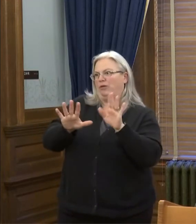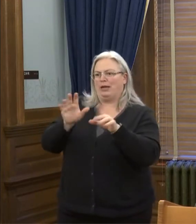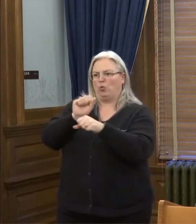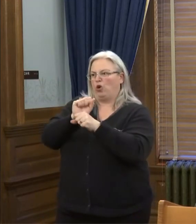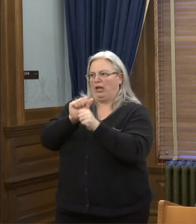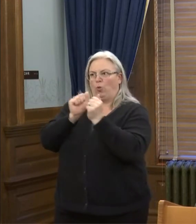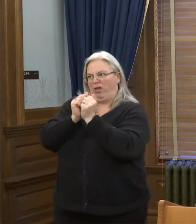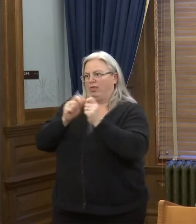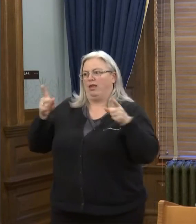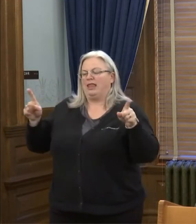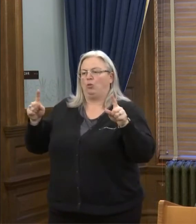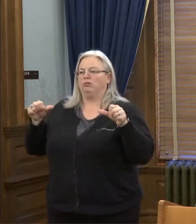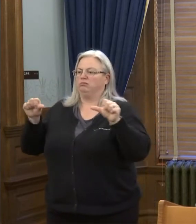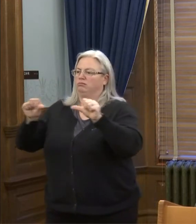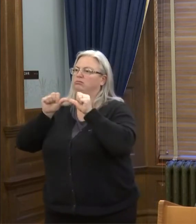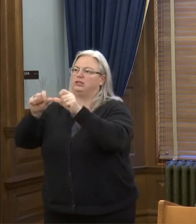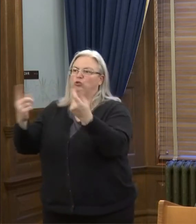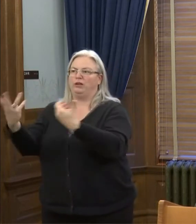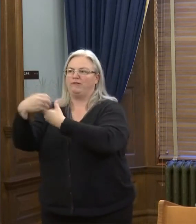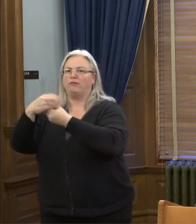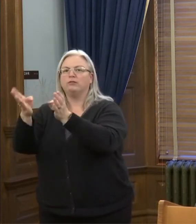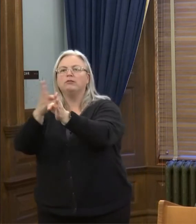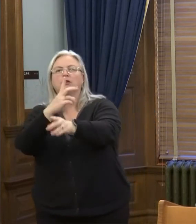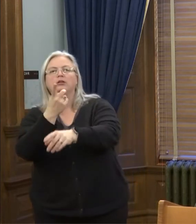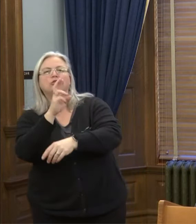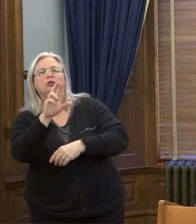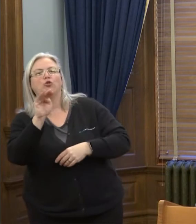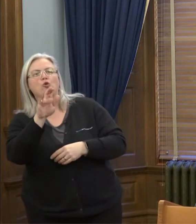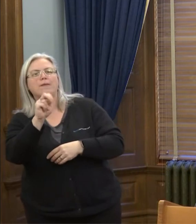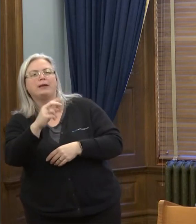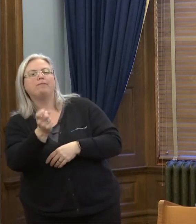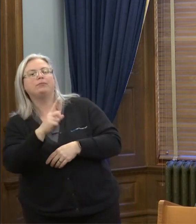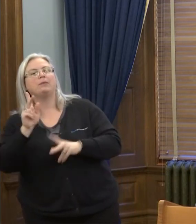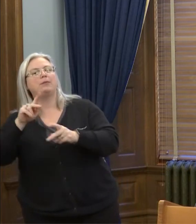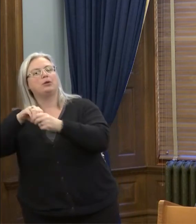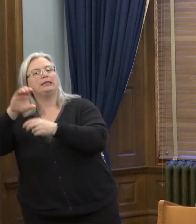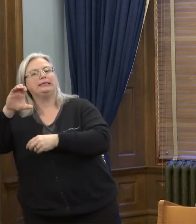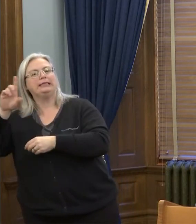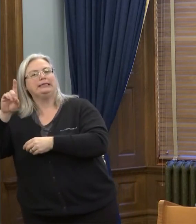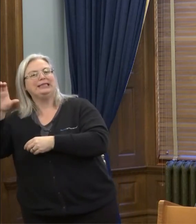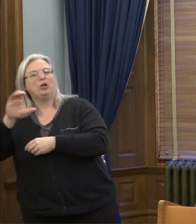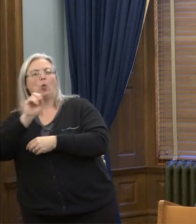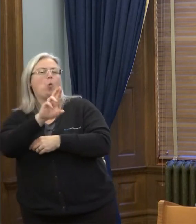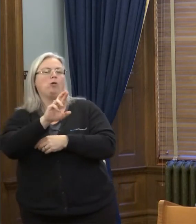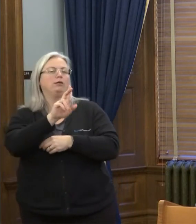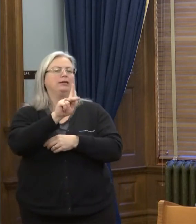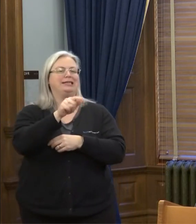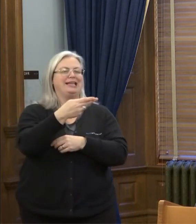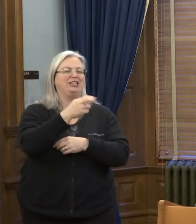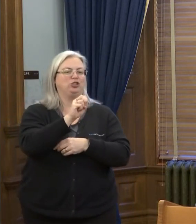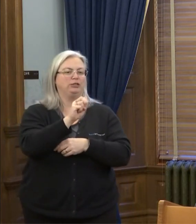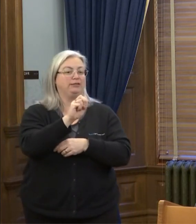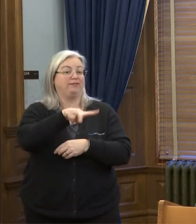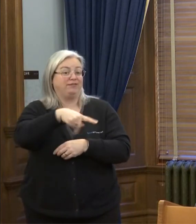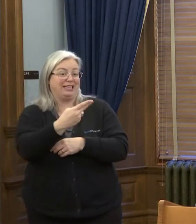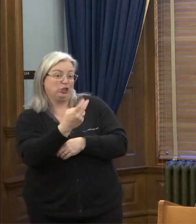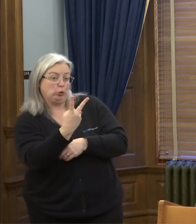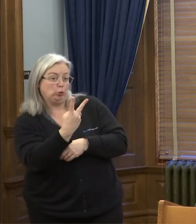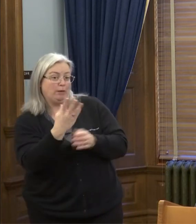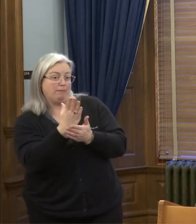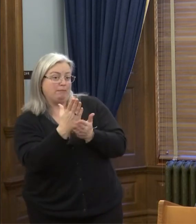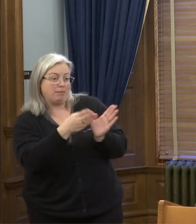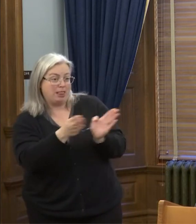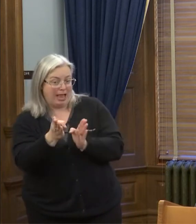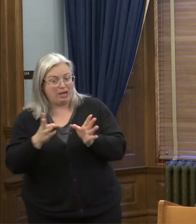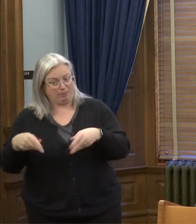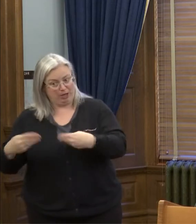them. They will continue to be involved with it as well. Dr. Norman, if people who are in the CDC or KDHG phase two plan and aren't being offered the vaccine